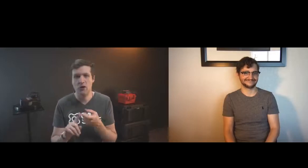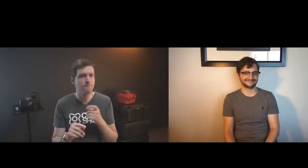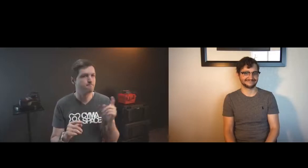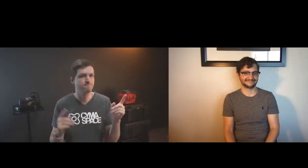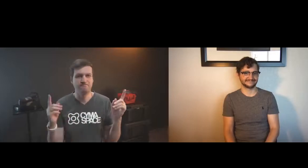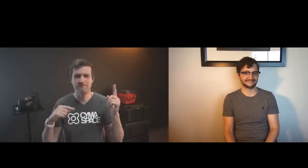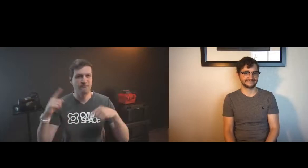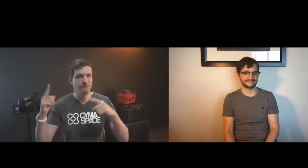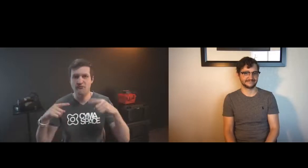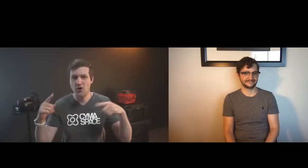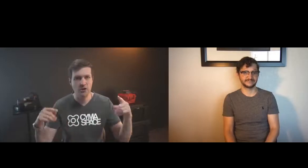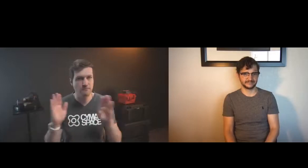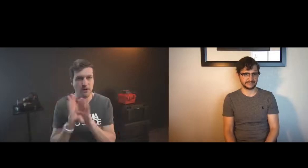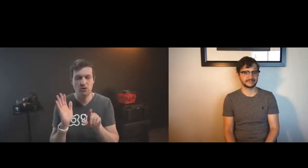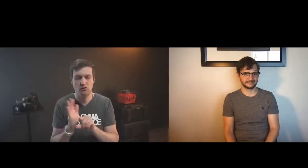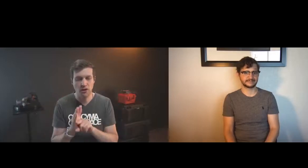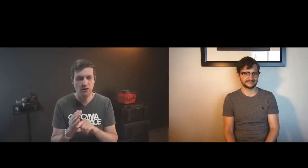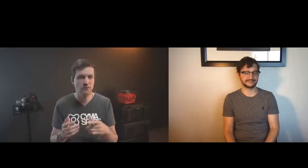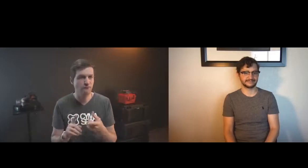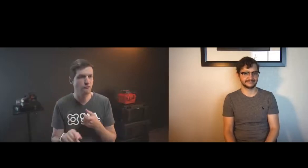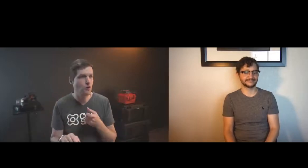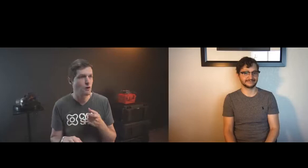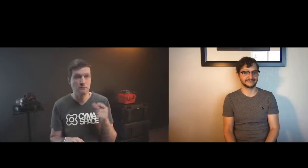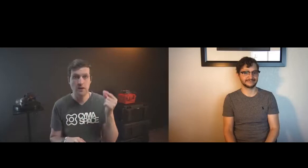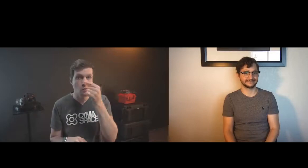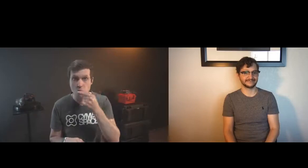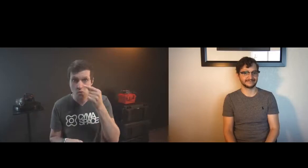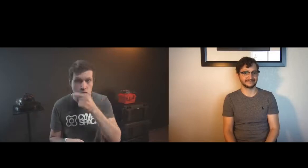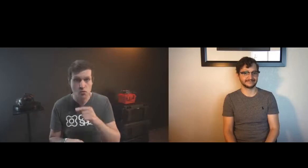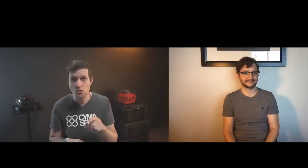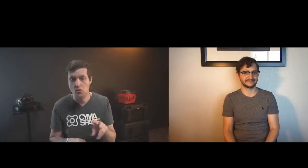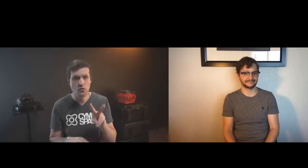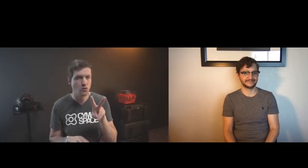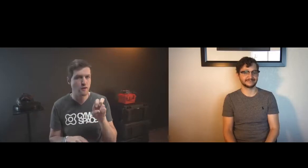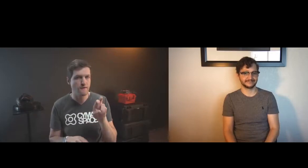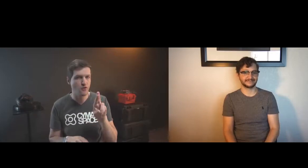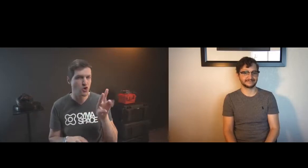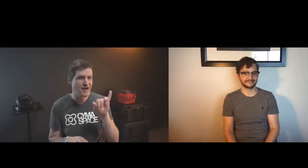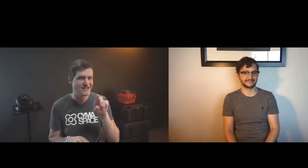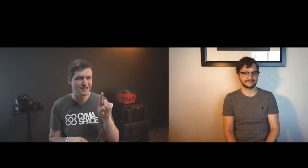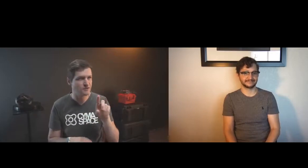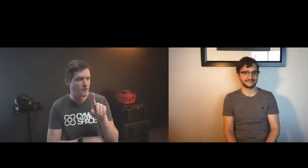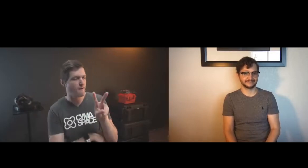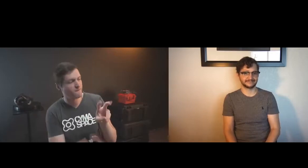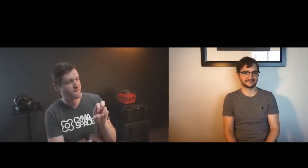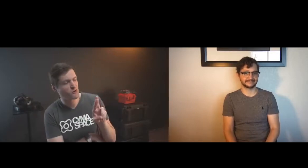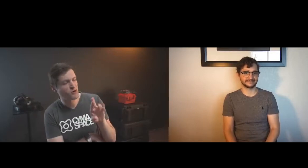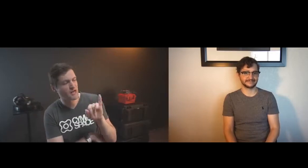and the people who are there are from a variety of different backgrounds there are folks from google